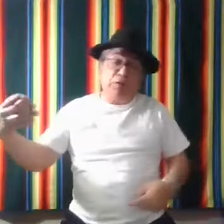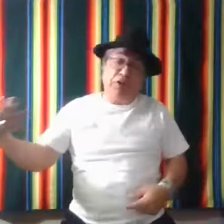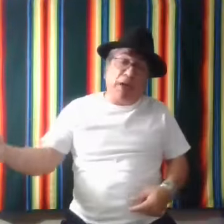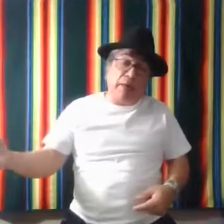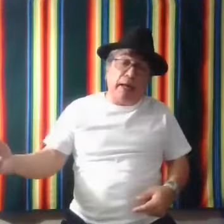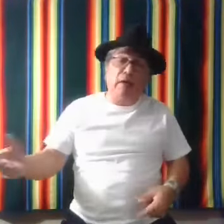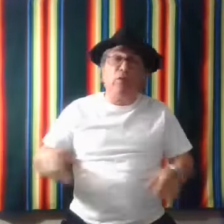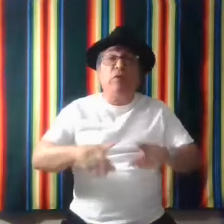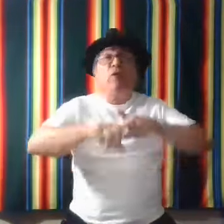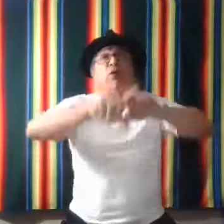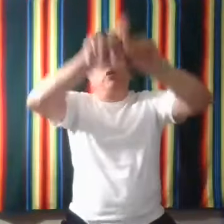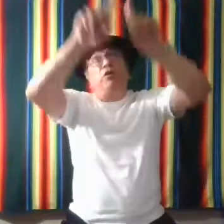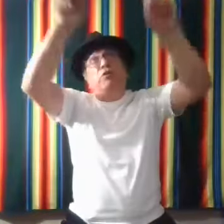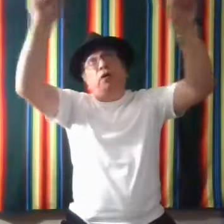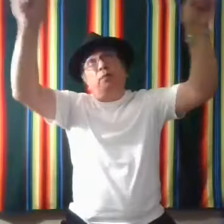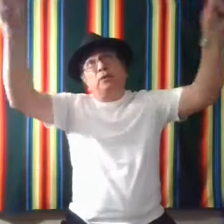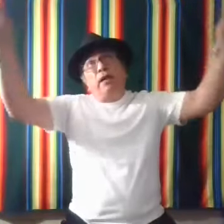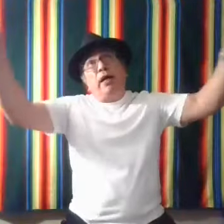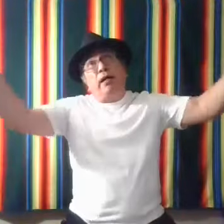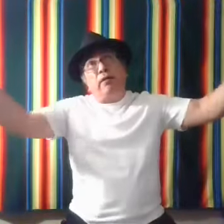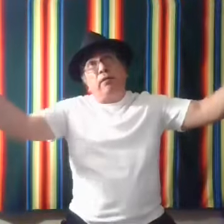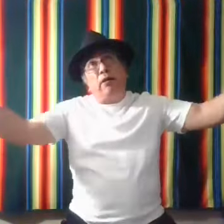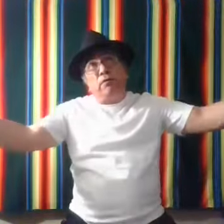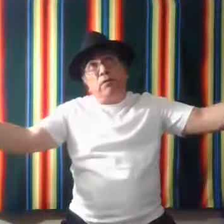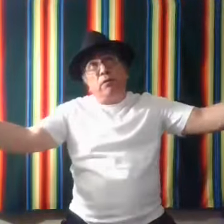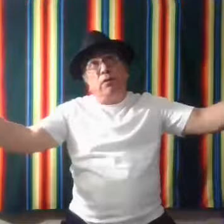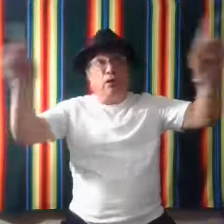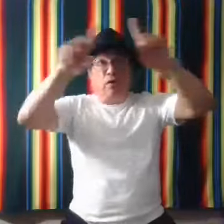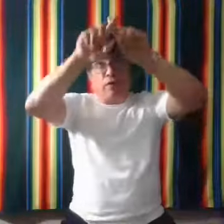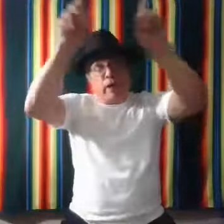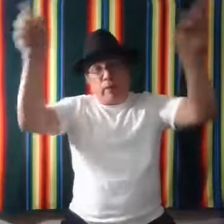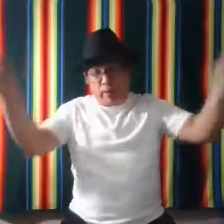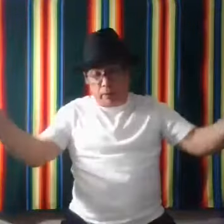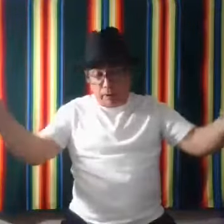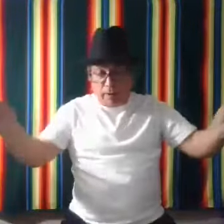describe an animal or you could describe the sky, heavens, all of that, like that.